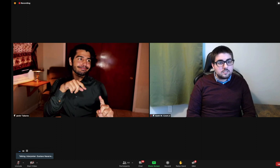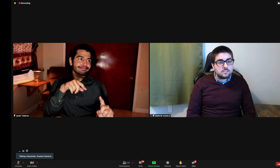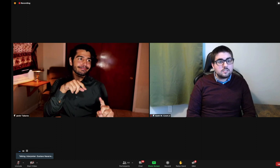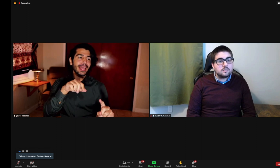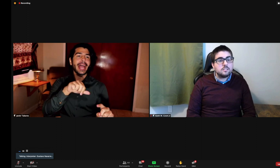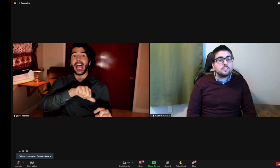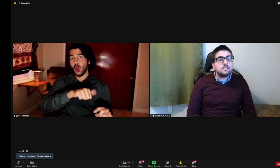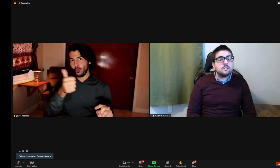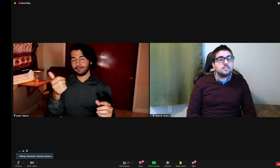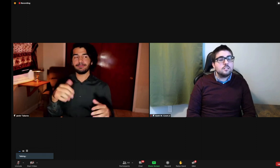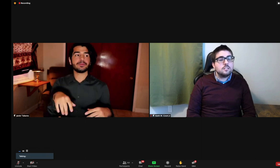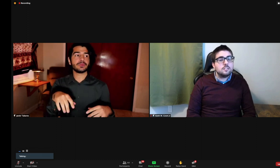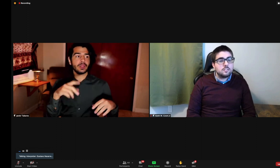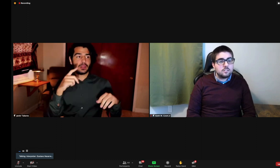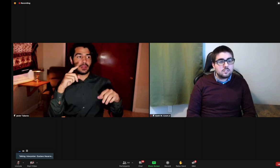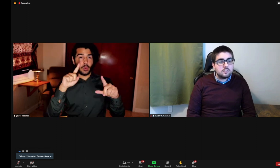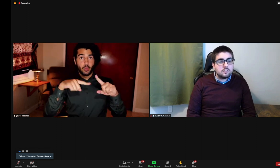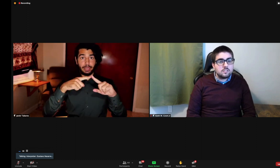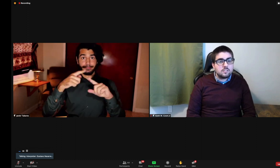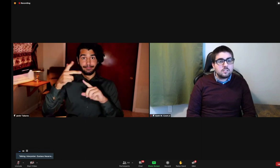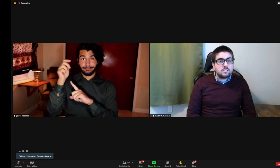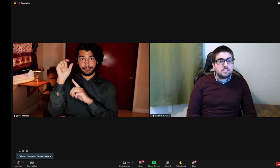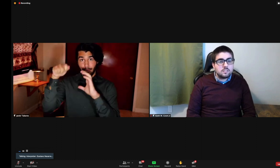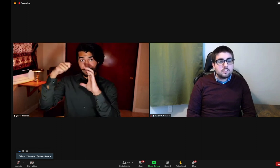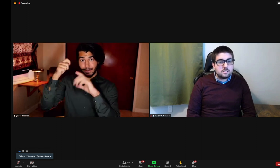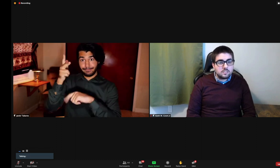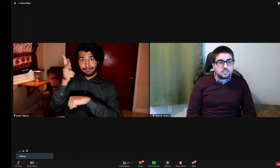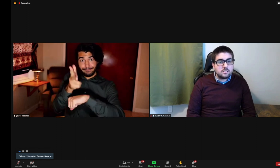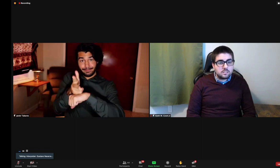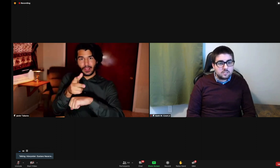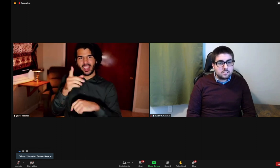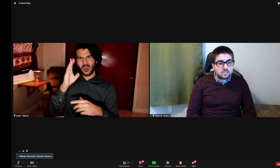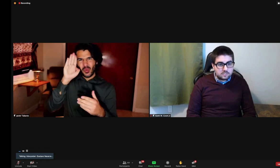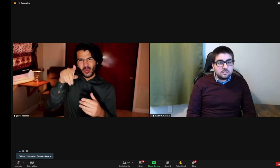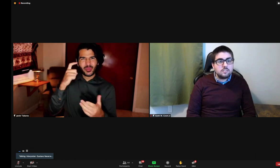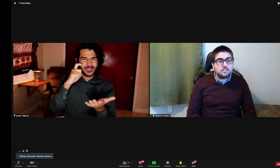film or the camera person. So, we would not be in close contact.